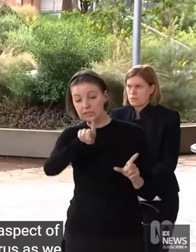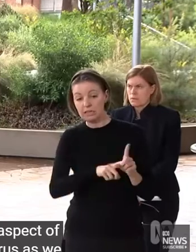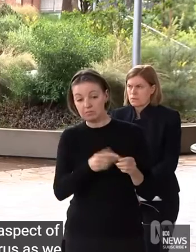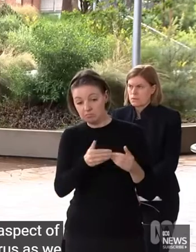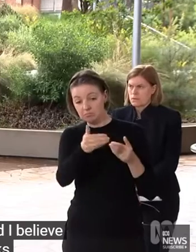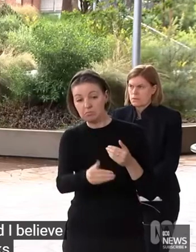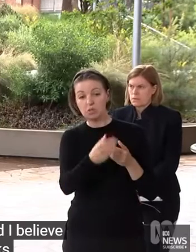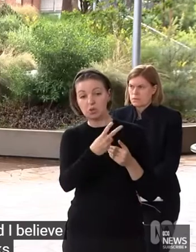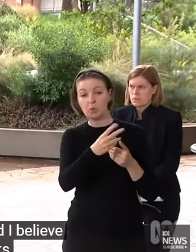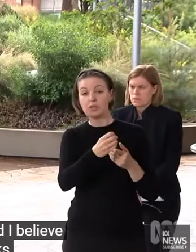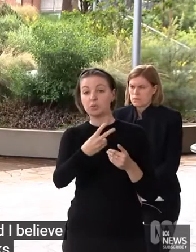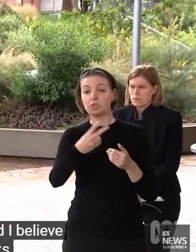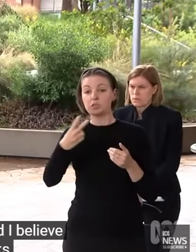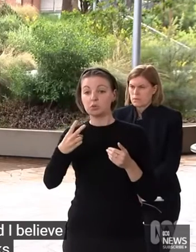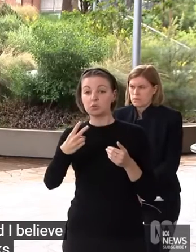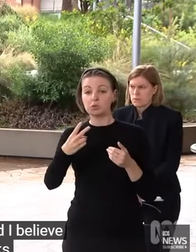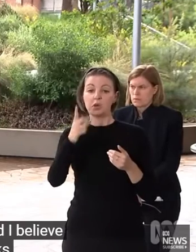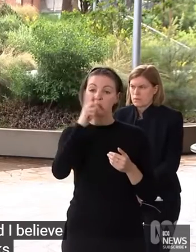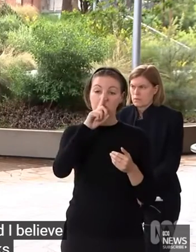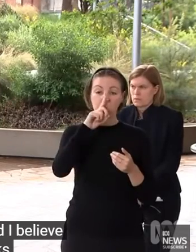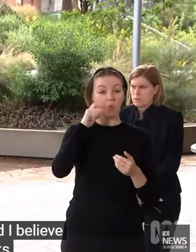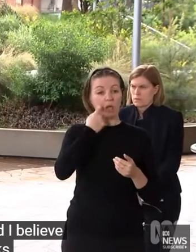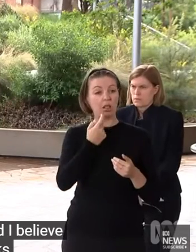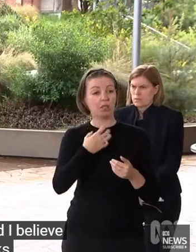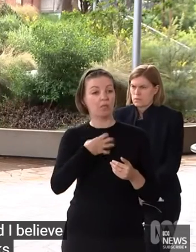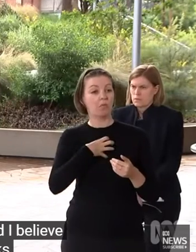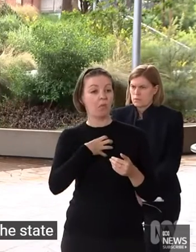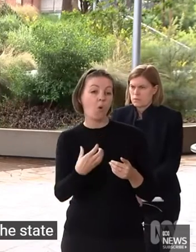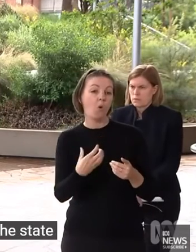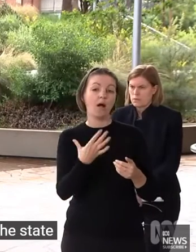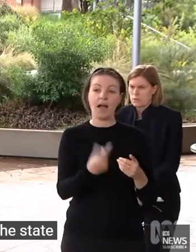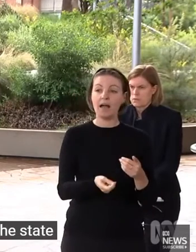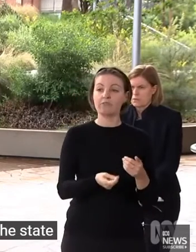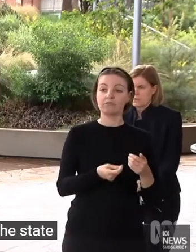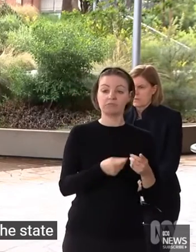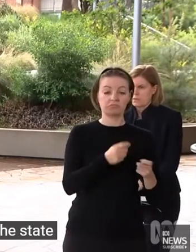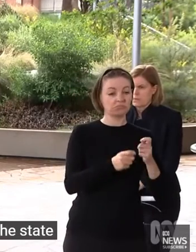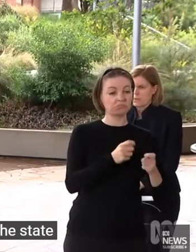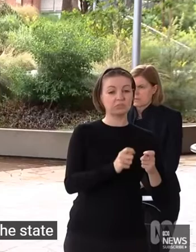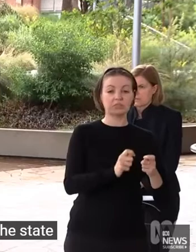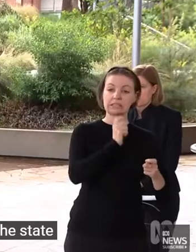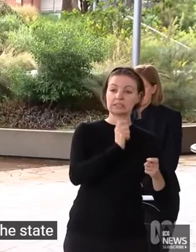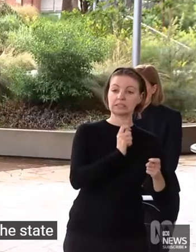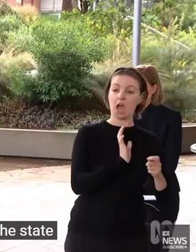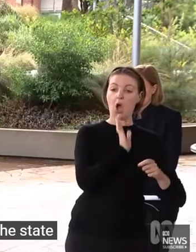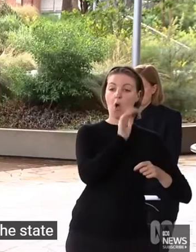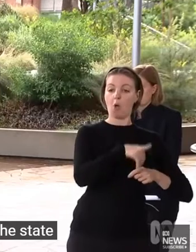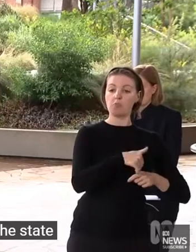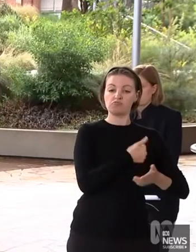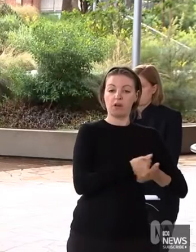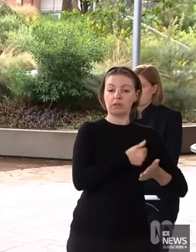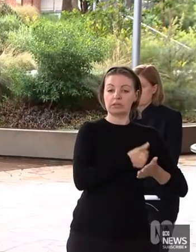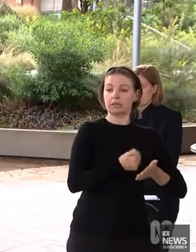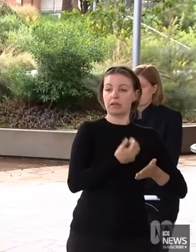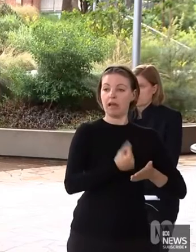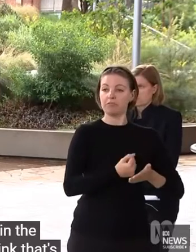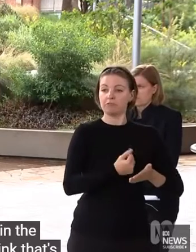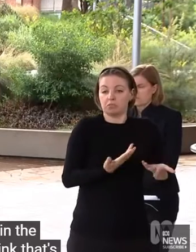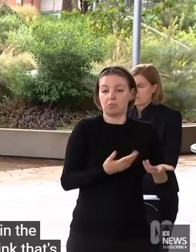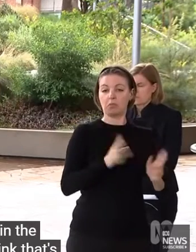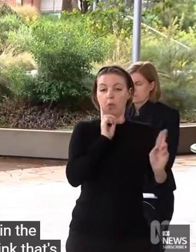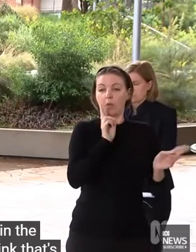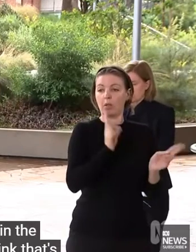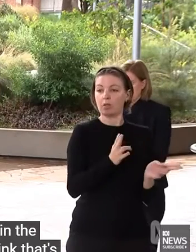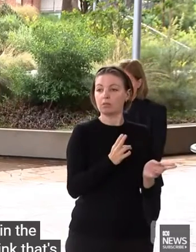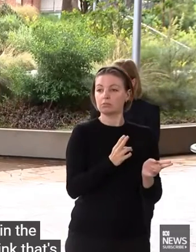families across the state having rapid antigen tests in their medicine cupboard. I think that's going to be part of life as we move through. But from